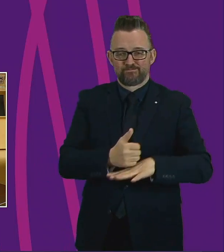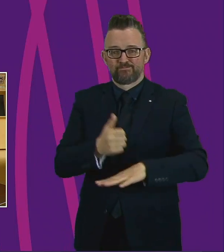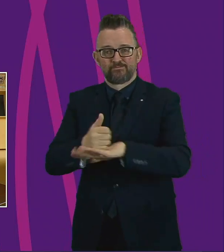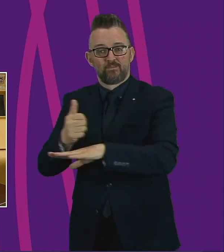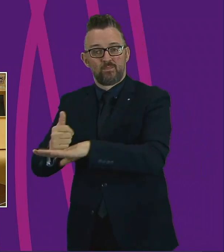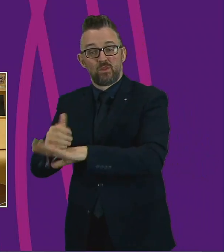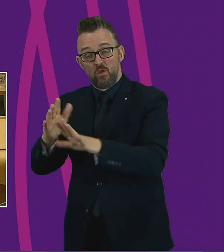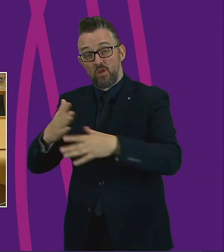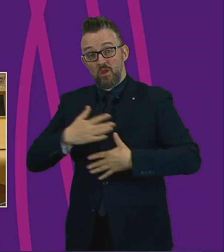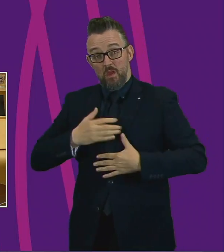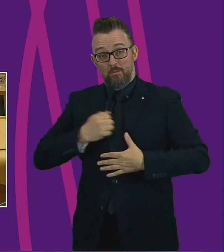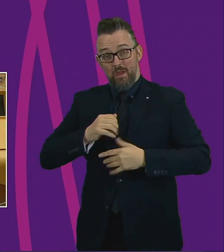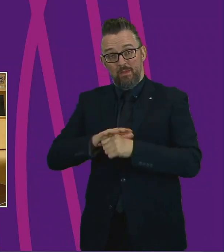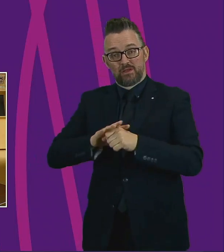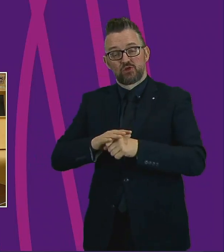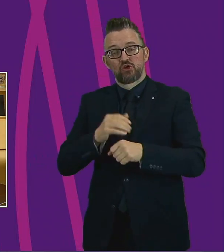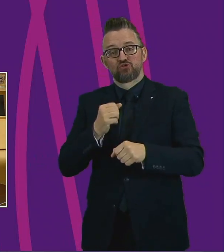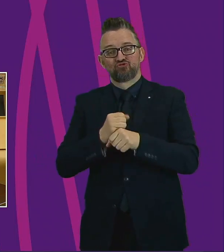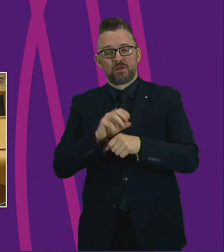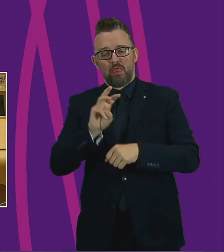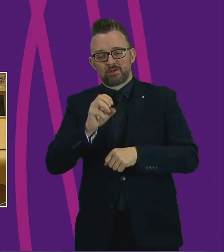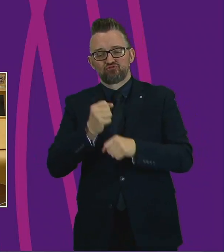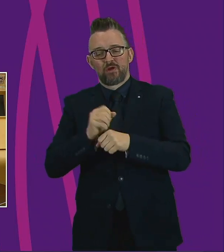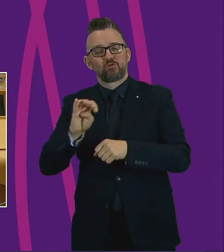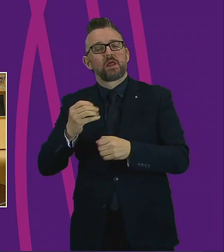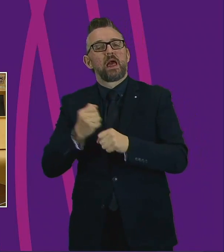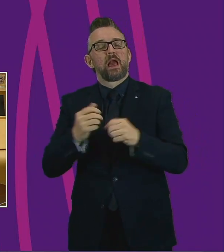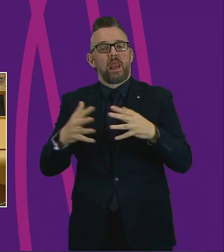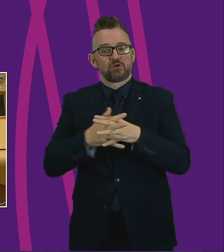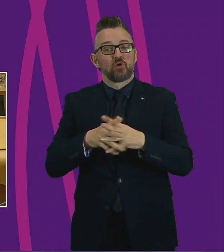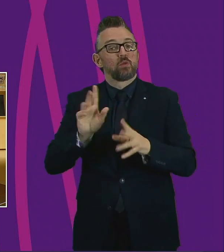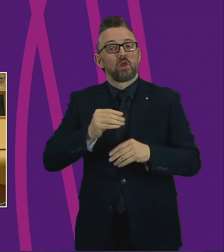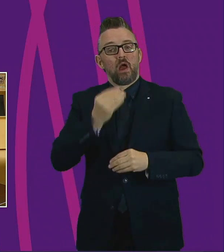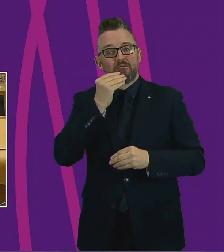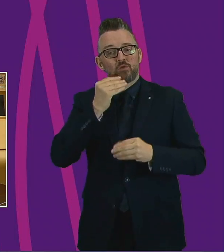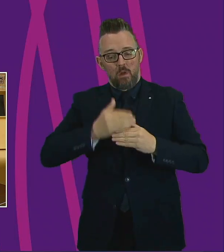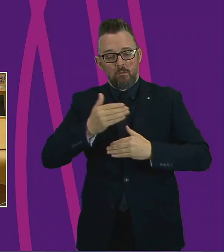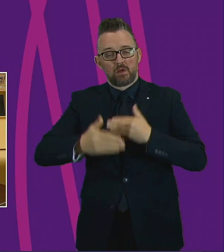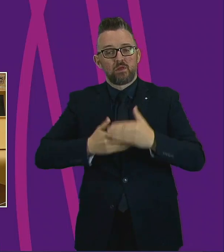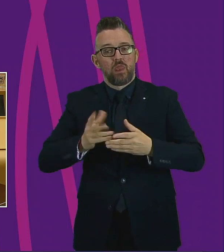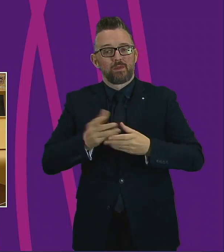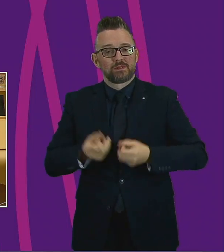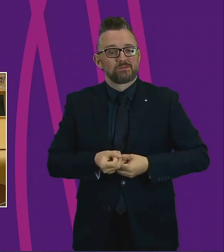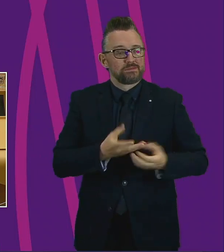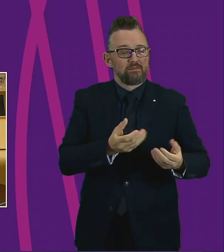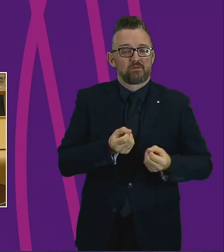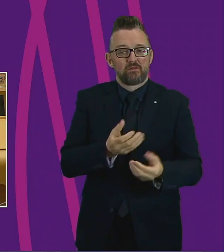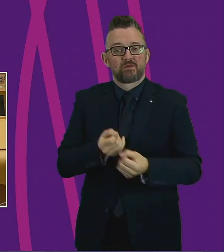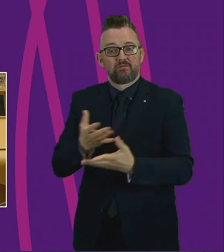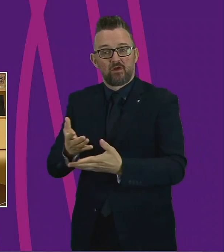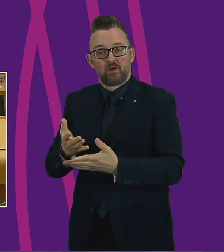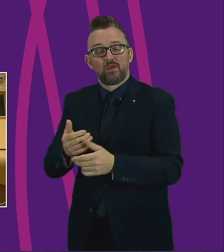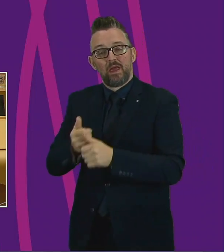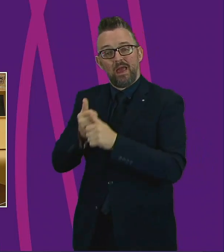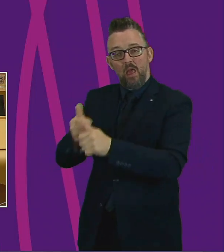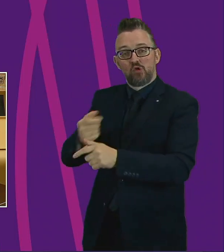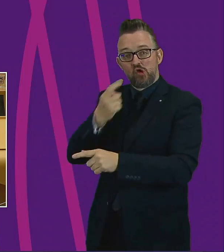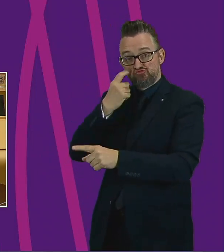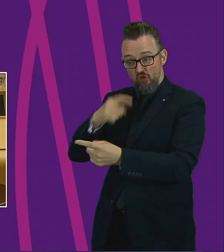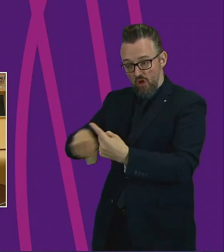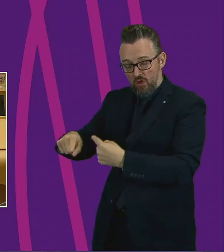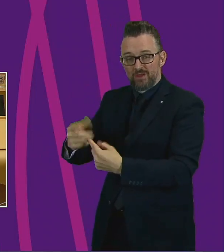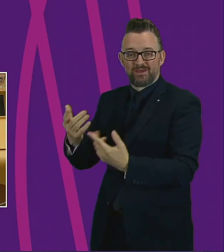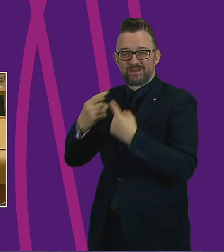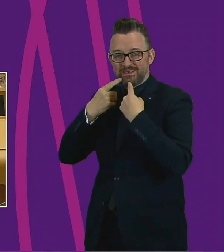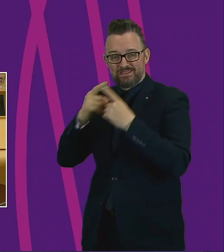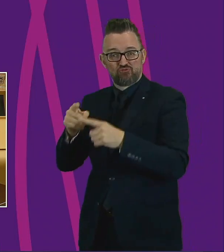my own patch in Glasgow, G13, G14, have been distributing food parcels and giving mental health support with teachers and young people helping out.